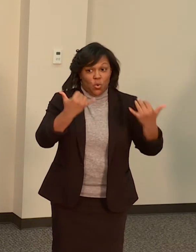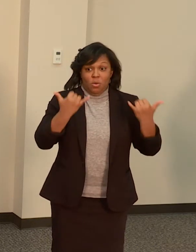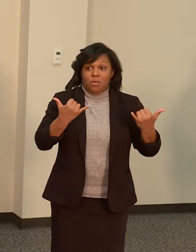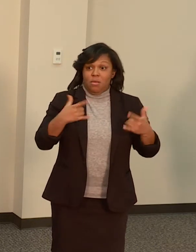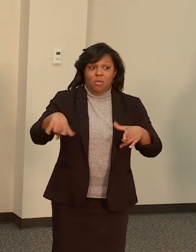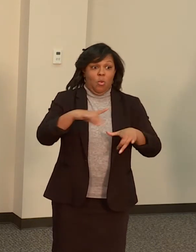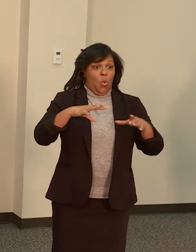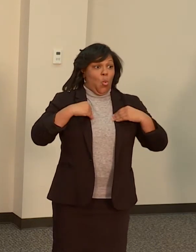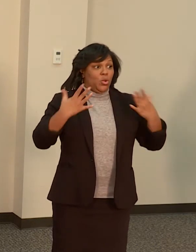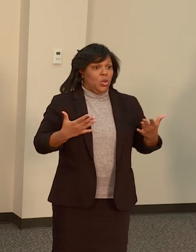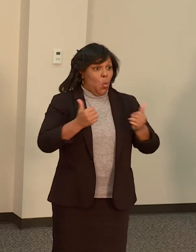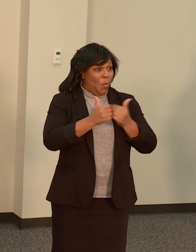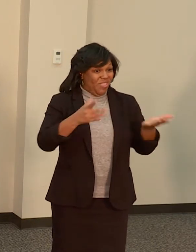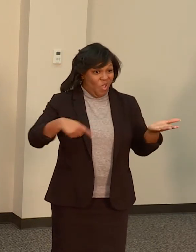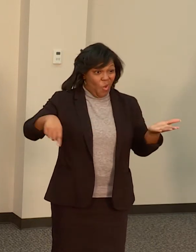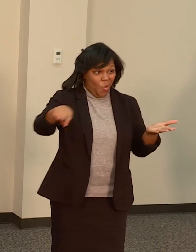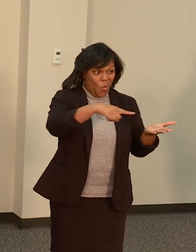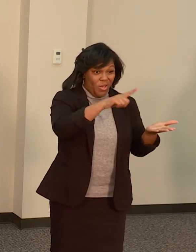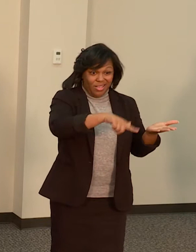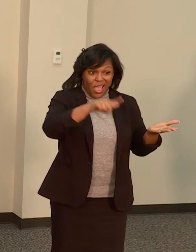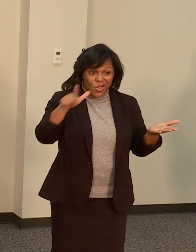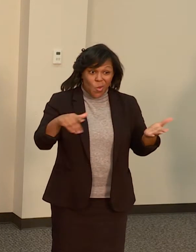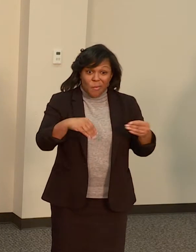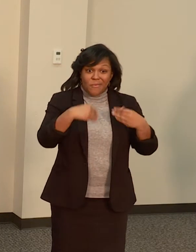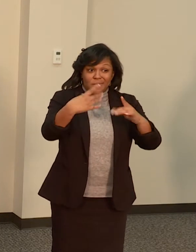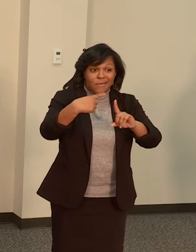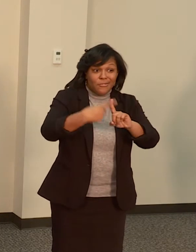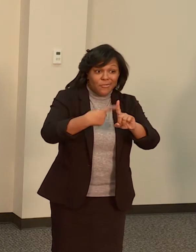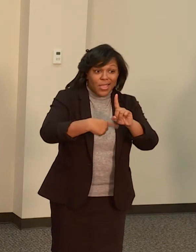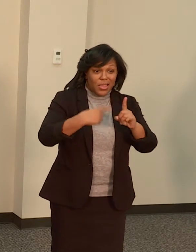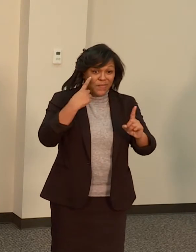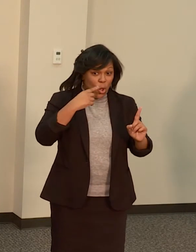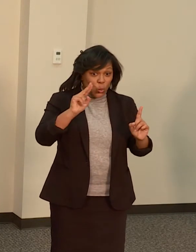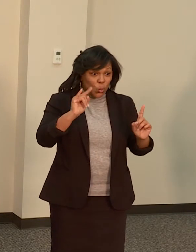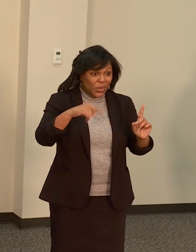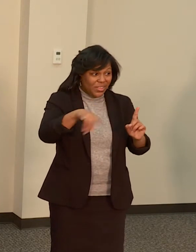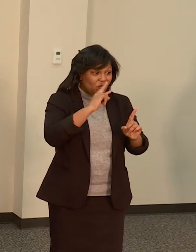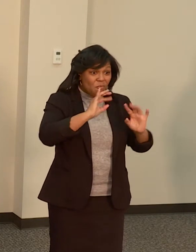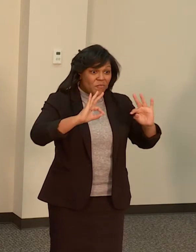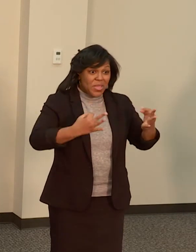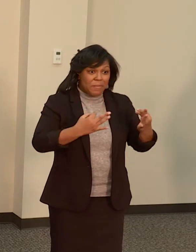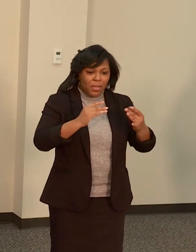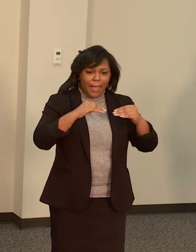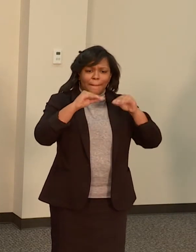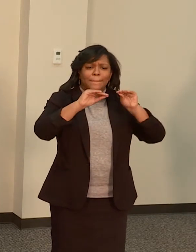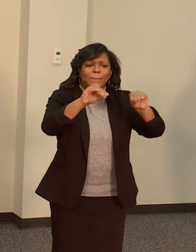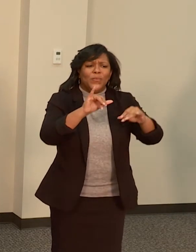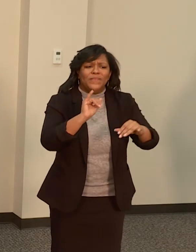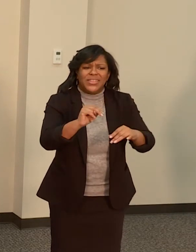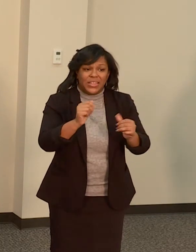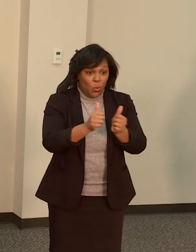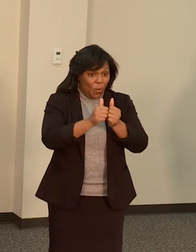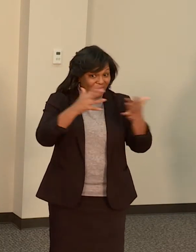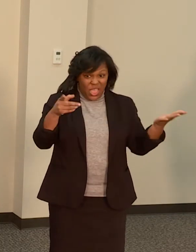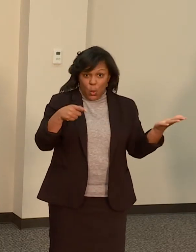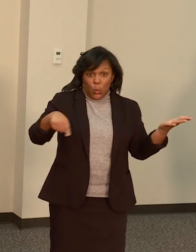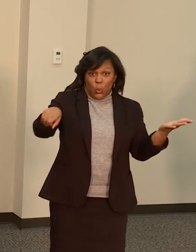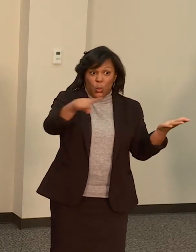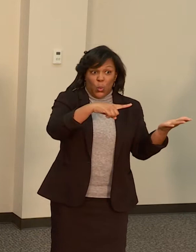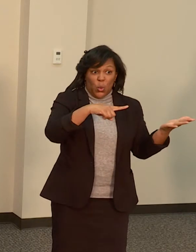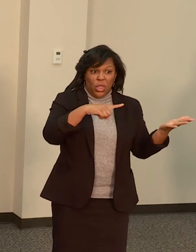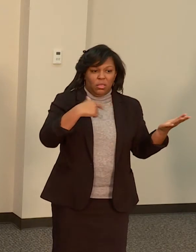as landlords supplying the rental units for our families to move into, there would be no stable homes, stable schools program.